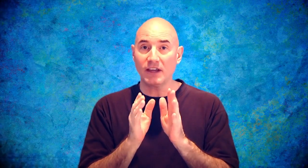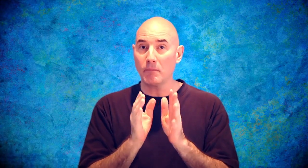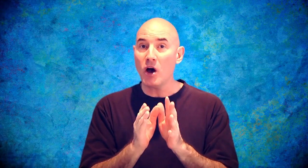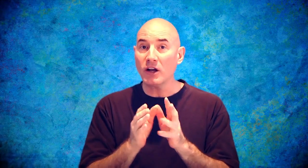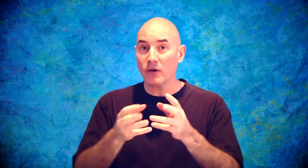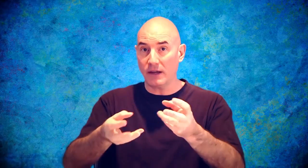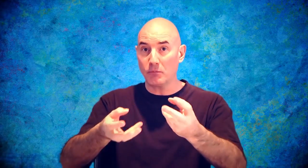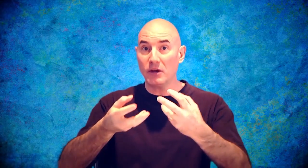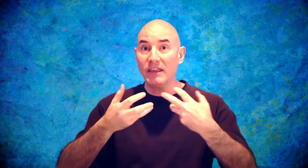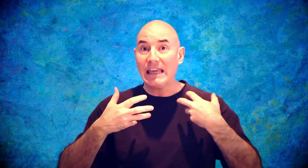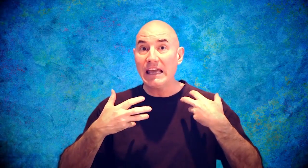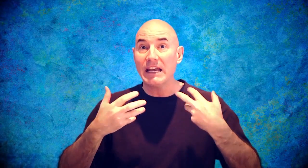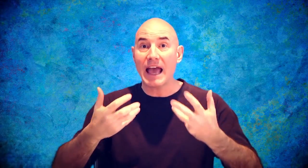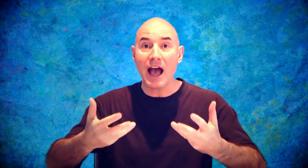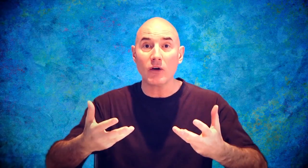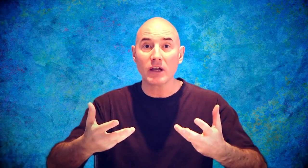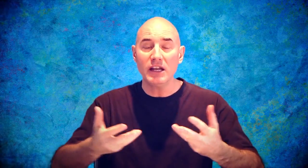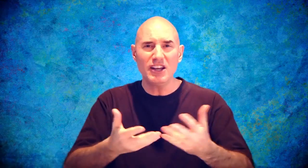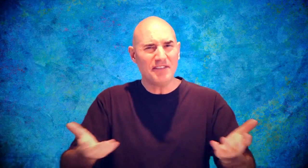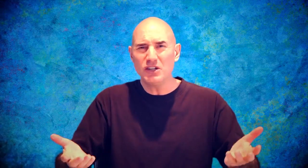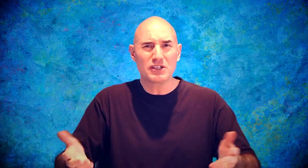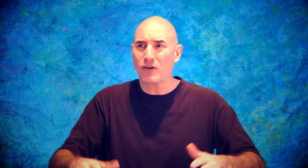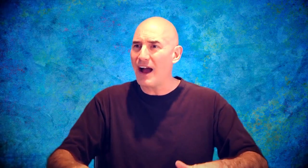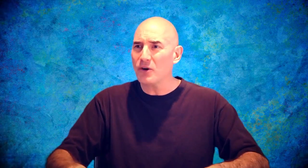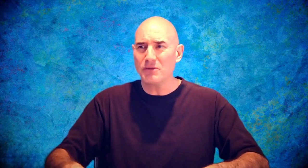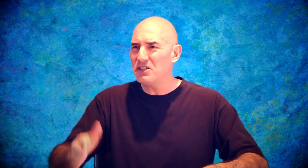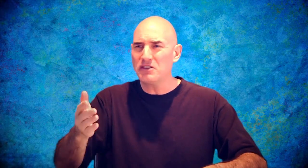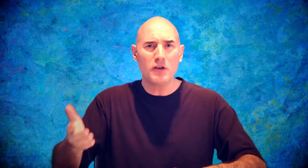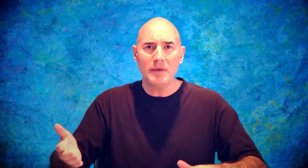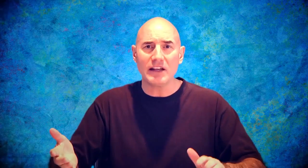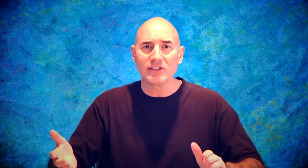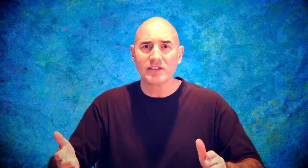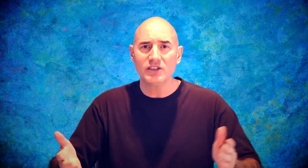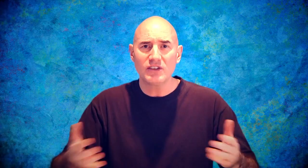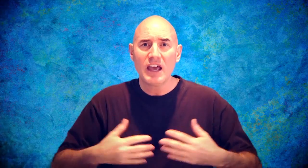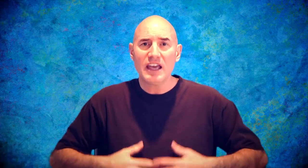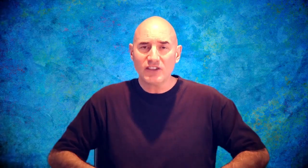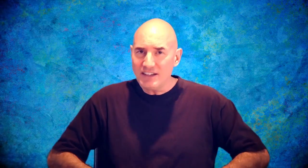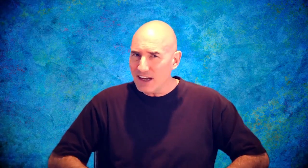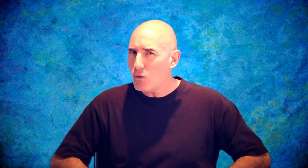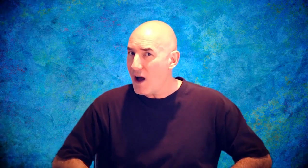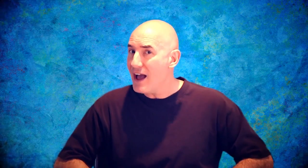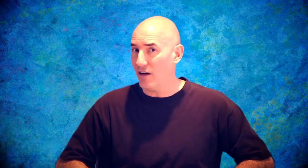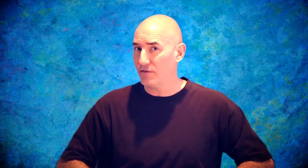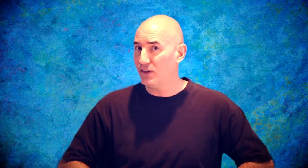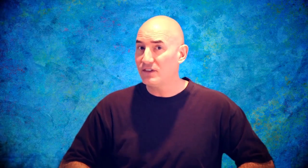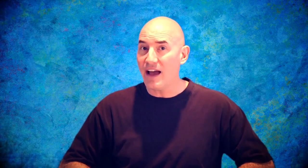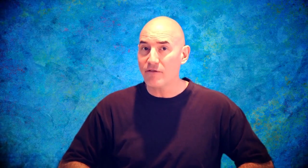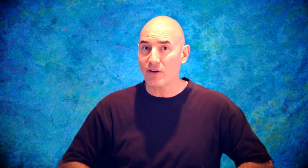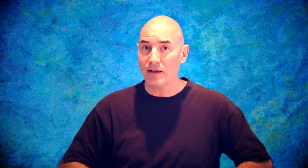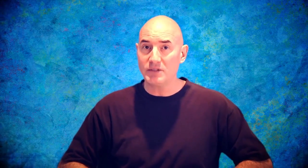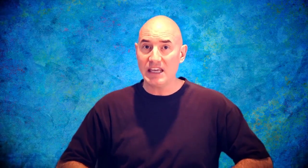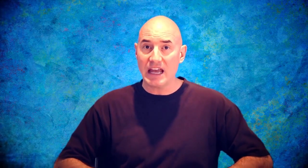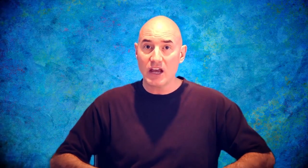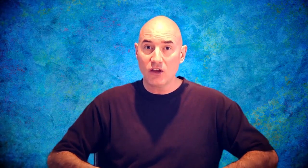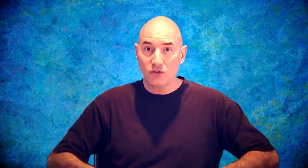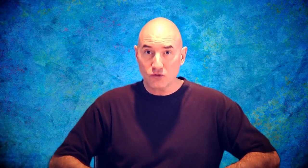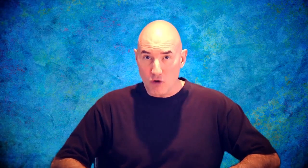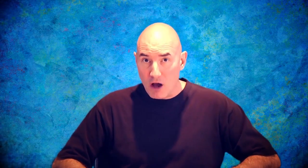puckering and breathing in and out, and you don't have to do this for hours, mean, just a few minutes. It's going to take a while for this diaphragm to get strong